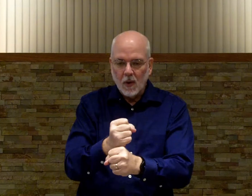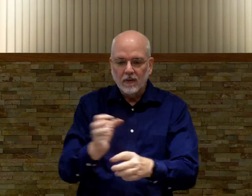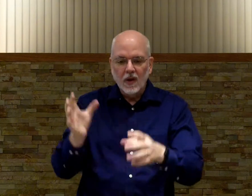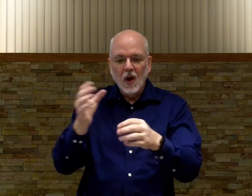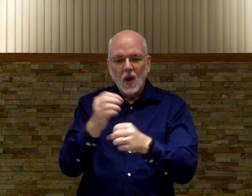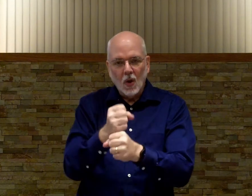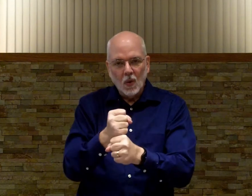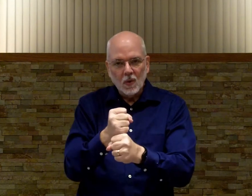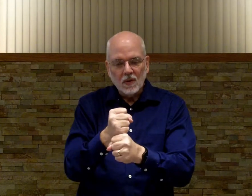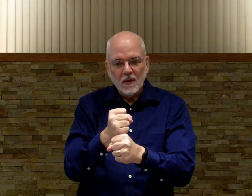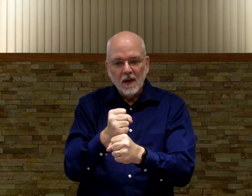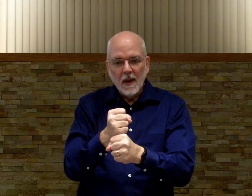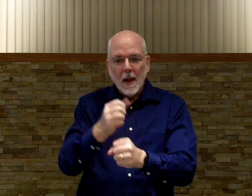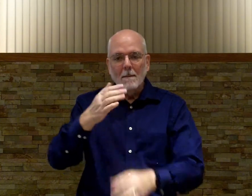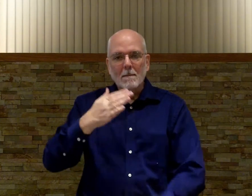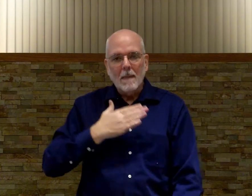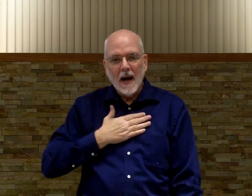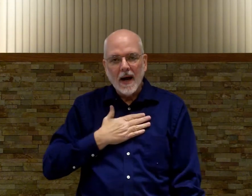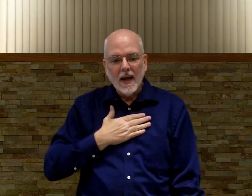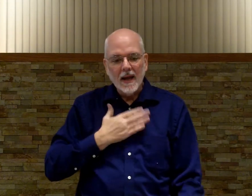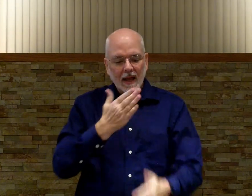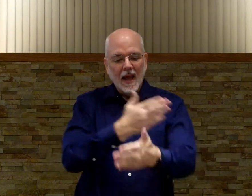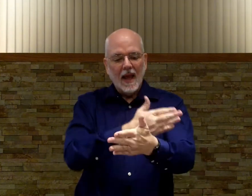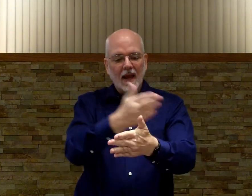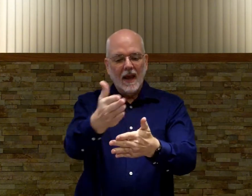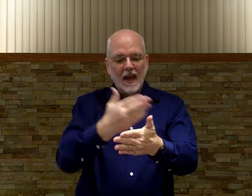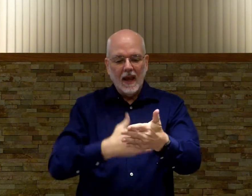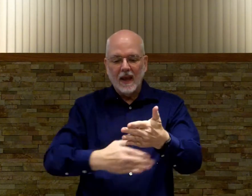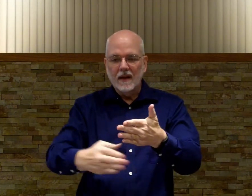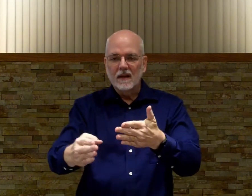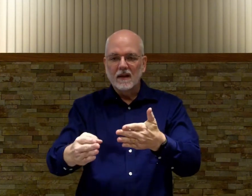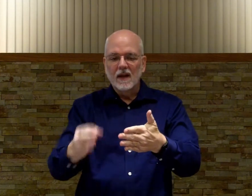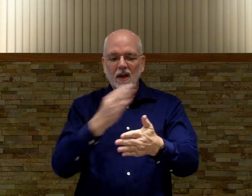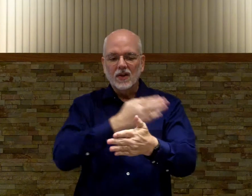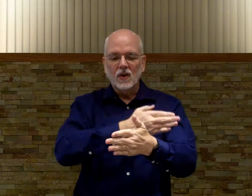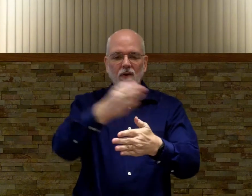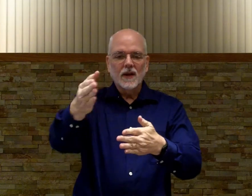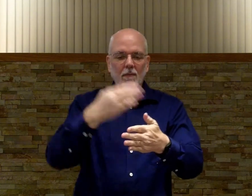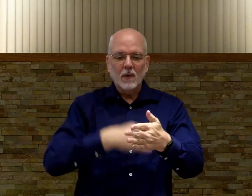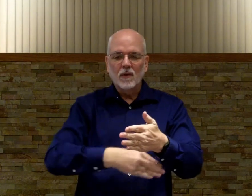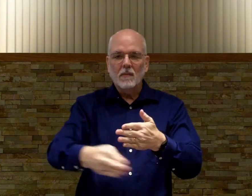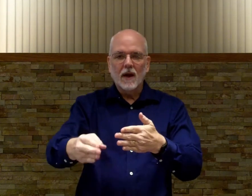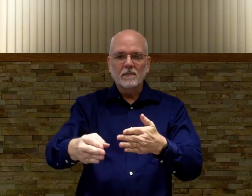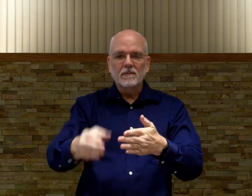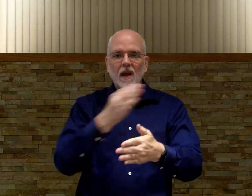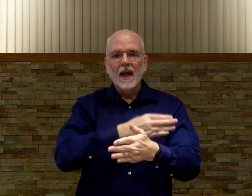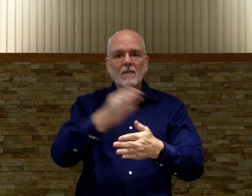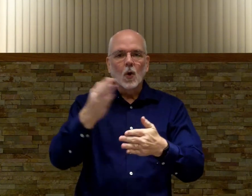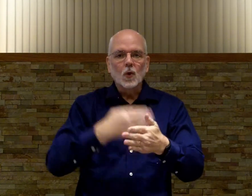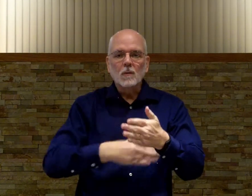a hold of it hold my hand just over the top over the bottom holds